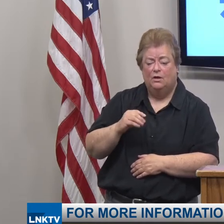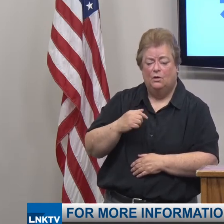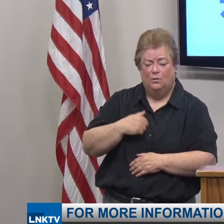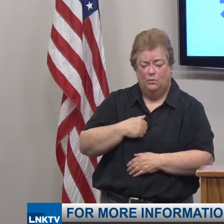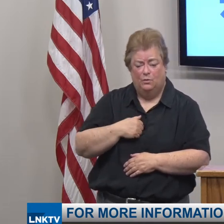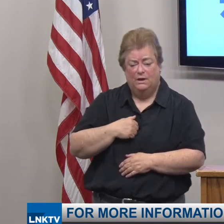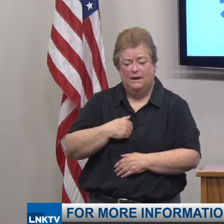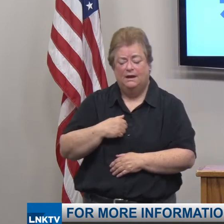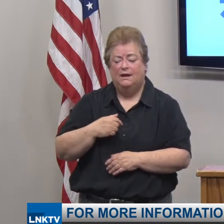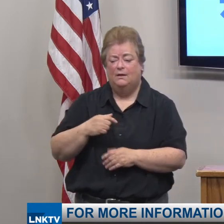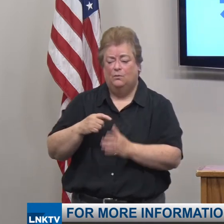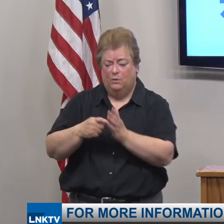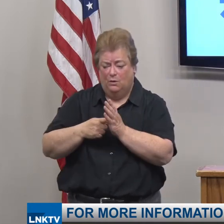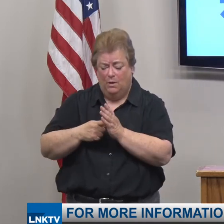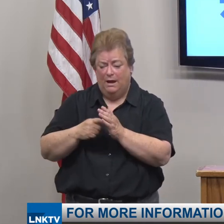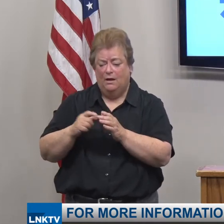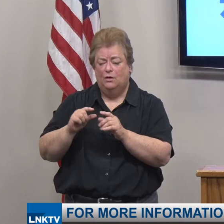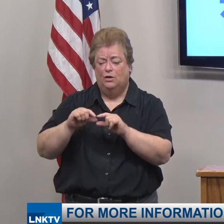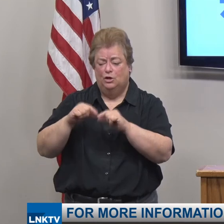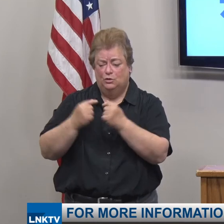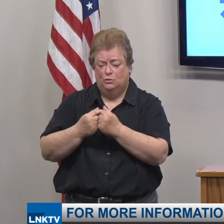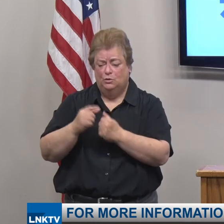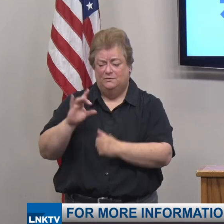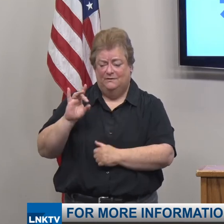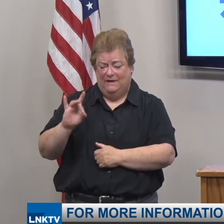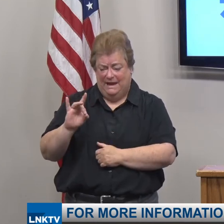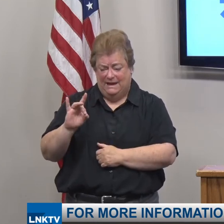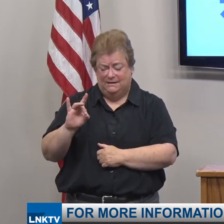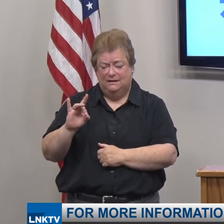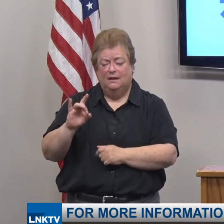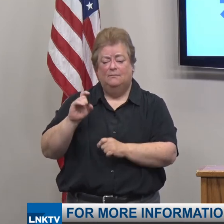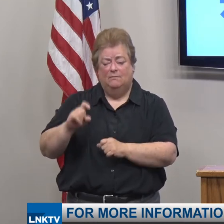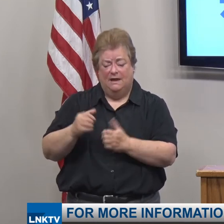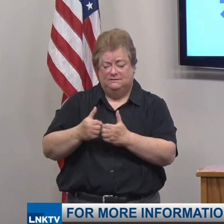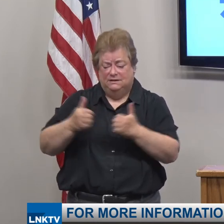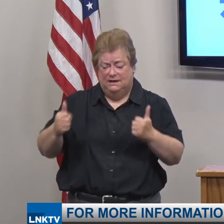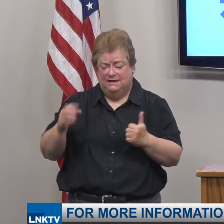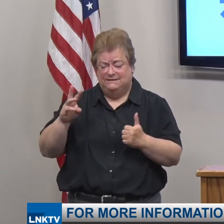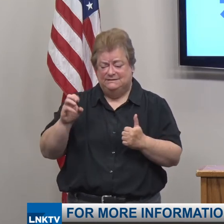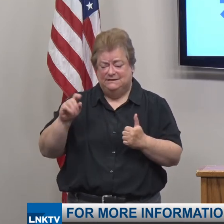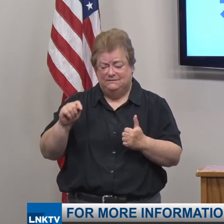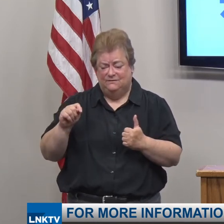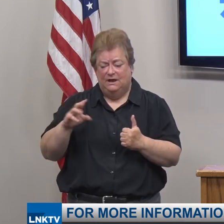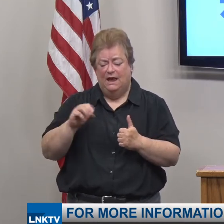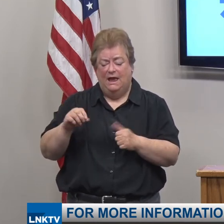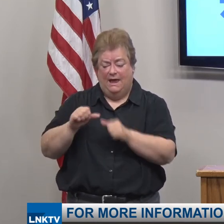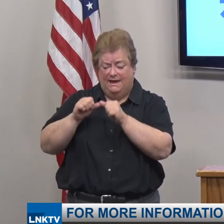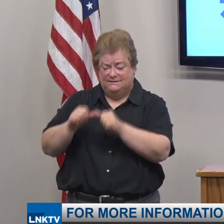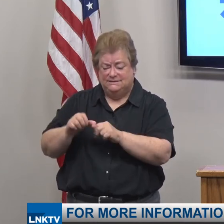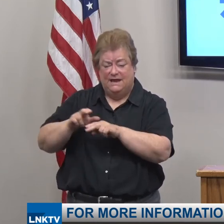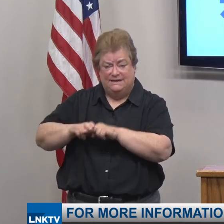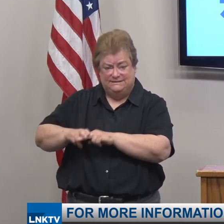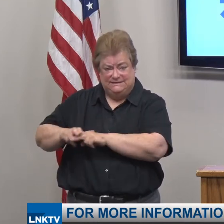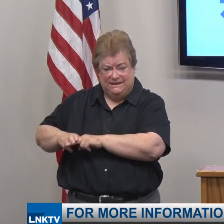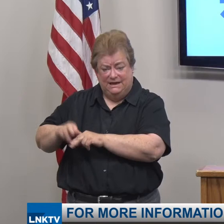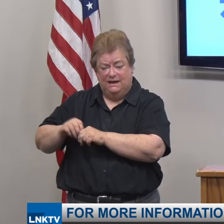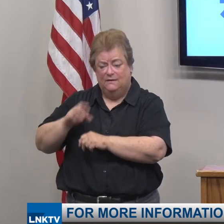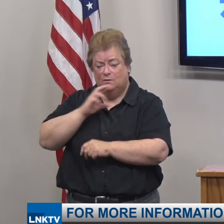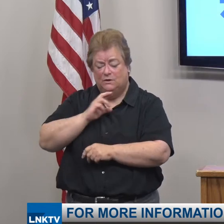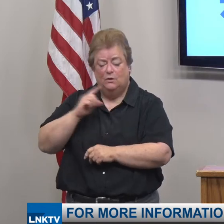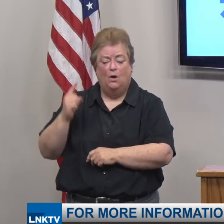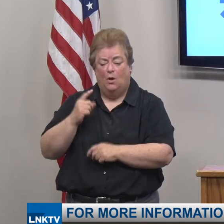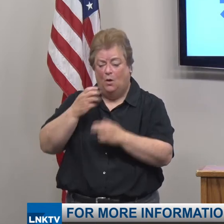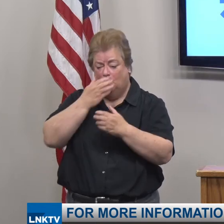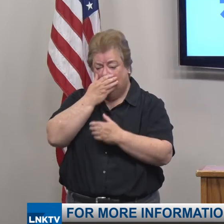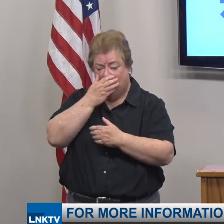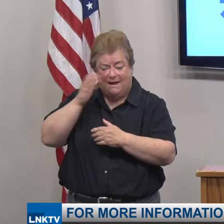be seated in groups of eight, to be distanced six feet apart, and to remain seating and only taking a mask off